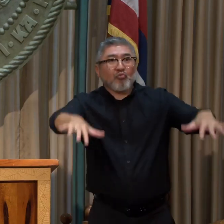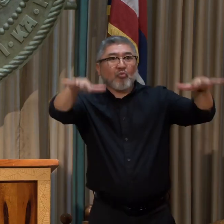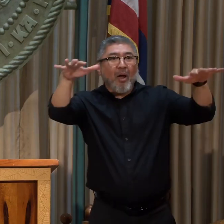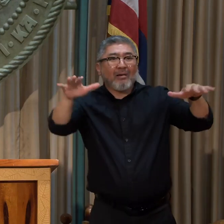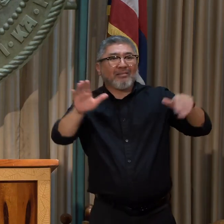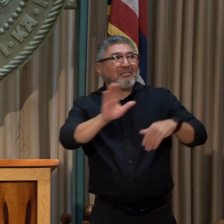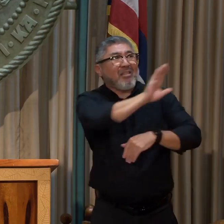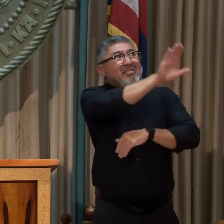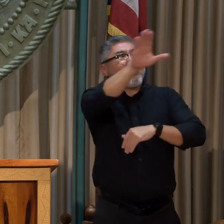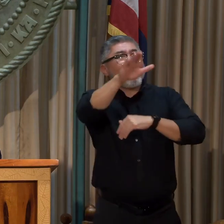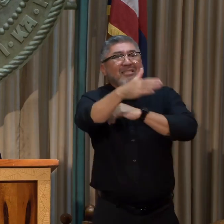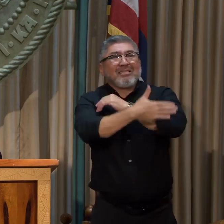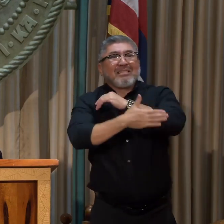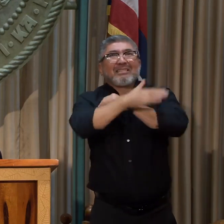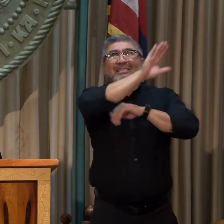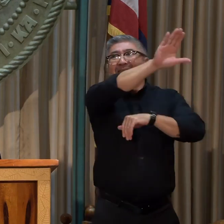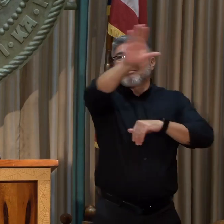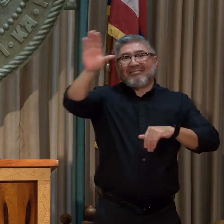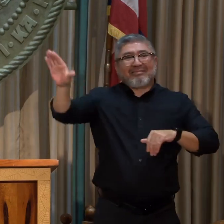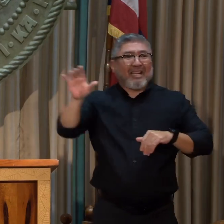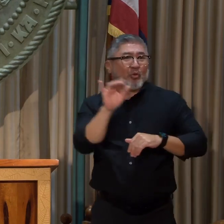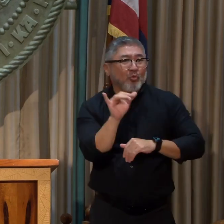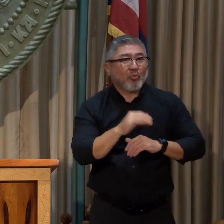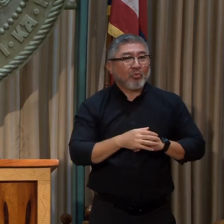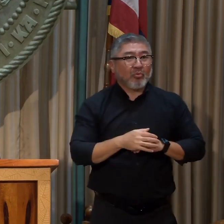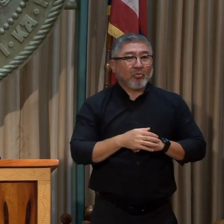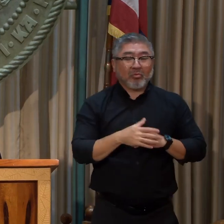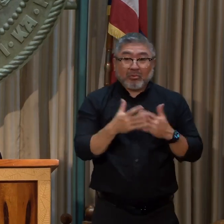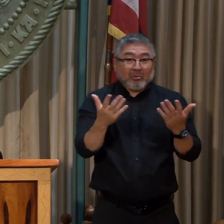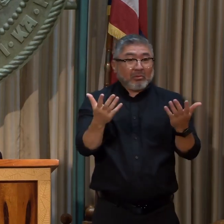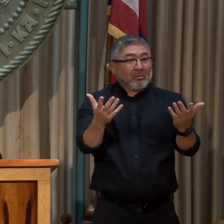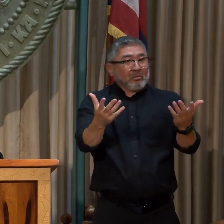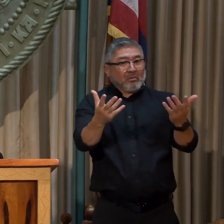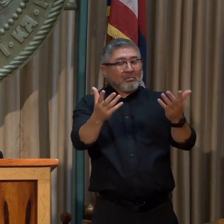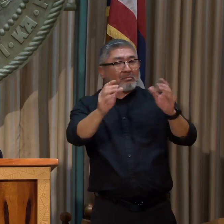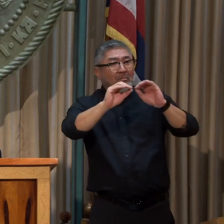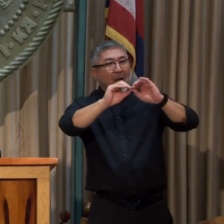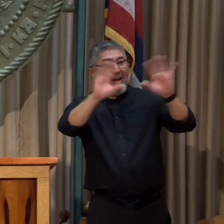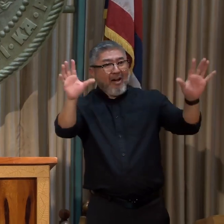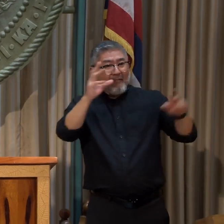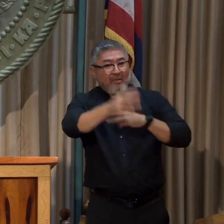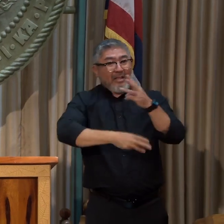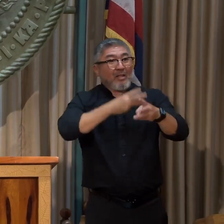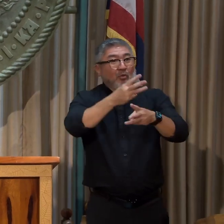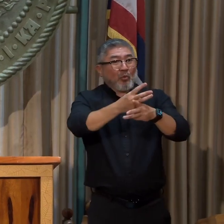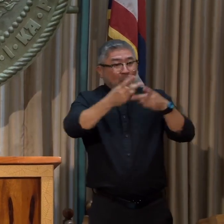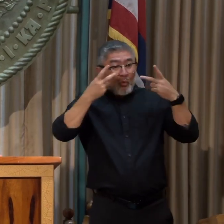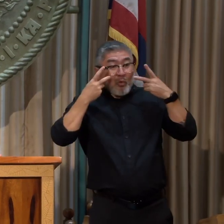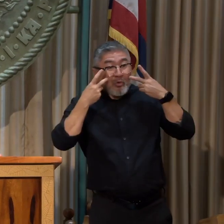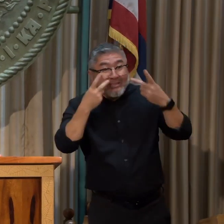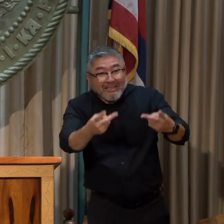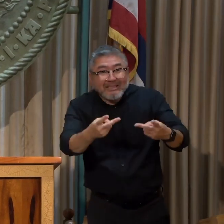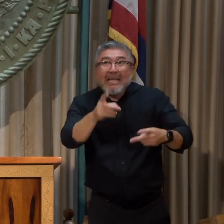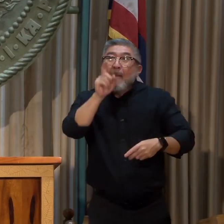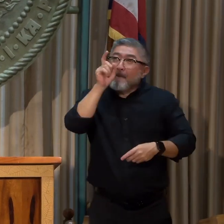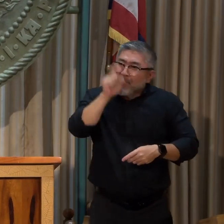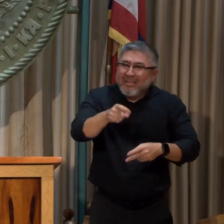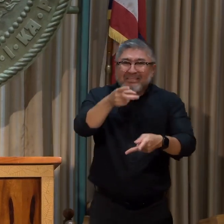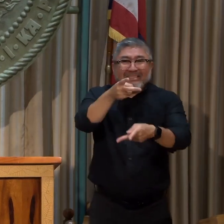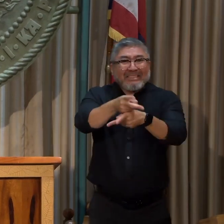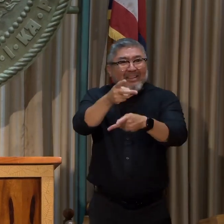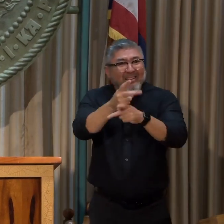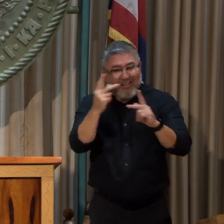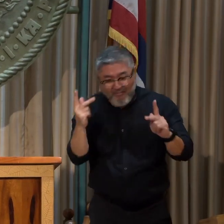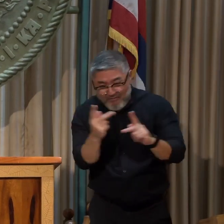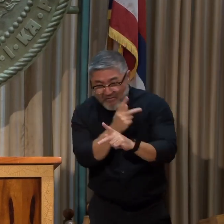would hope that the whole world starts to see that having some way to deal with that impact is going to be necessary. So